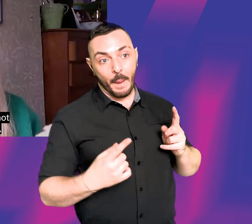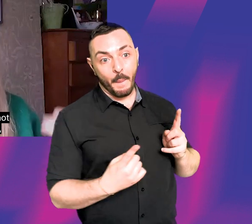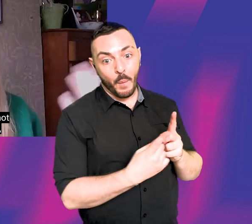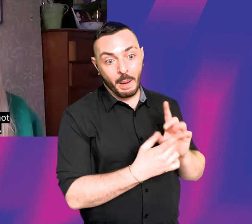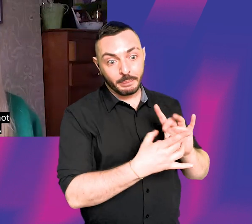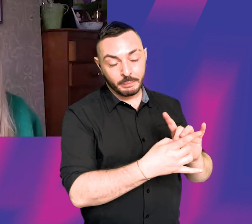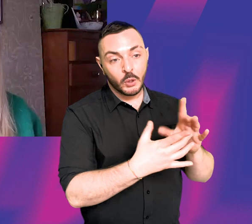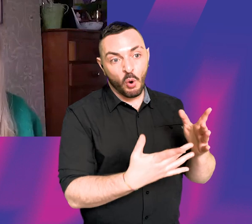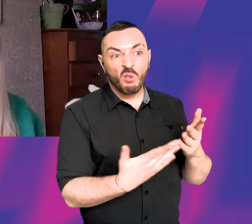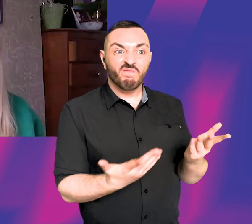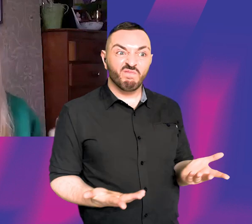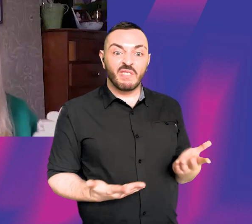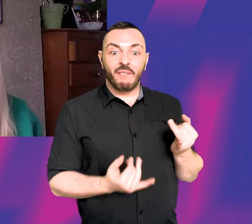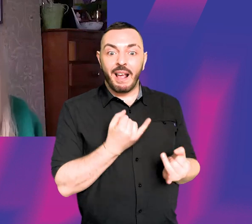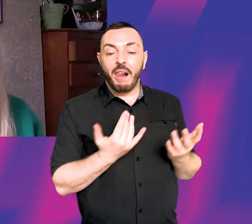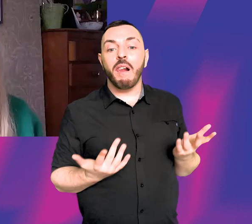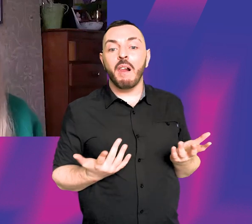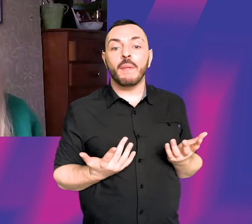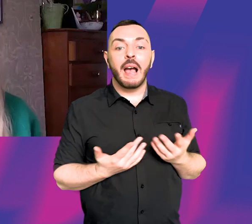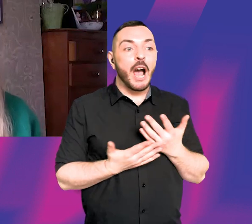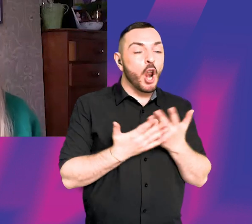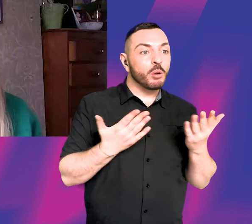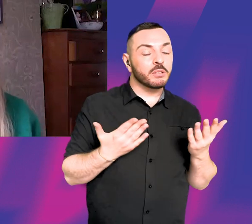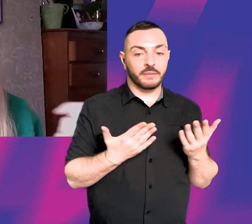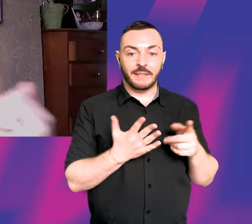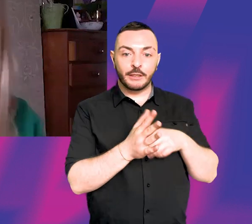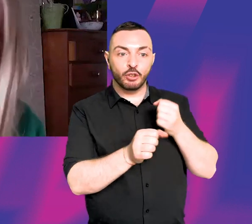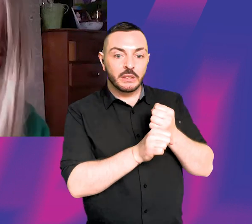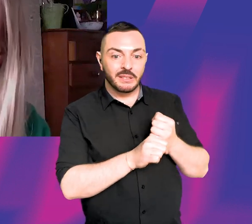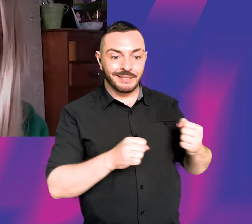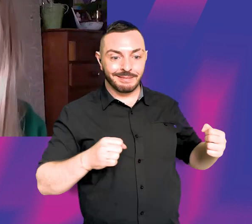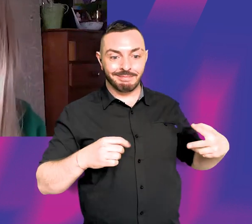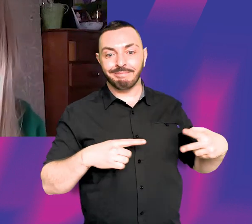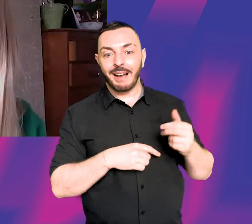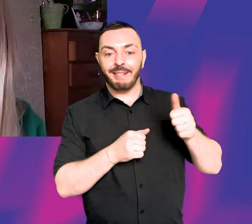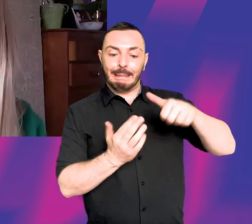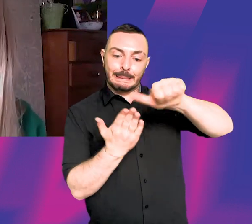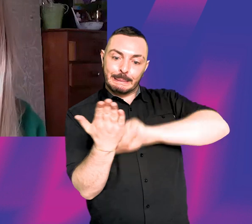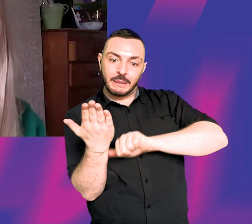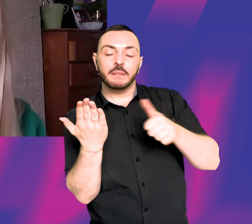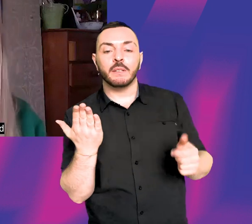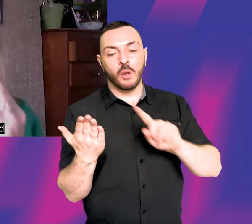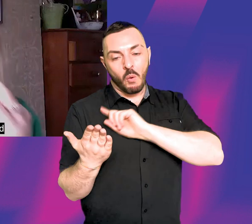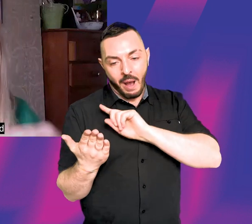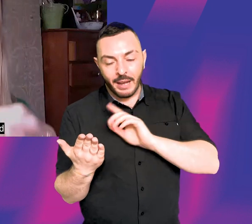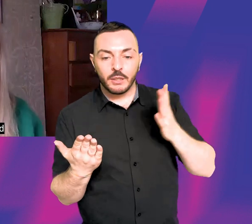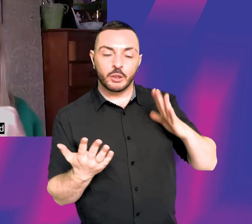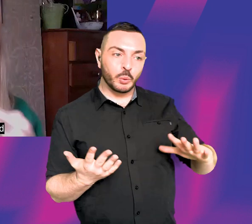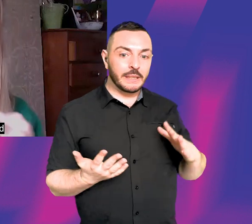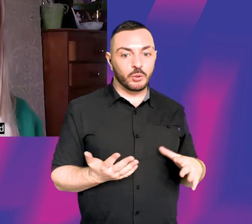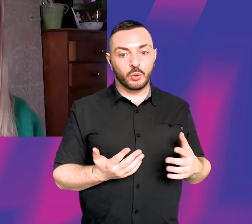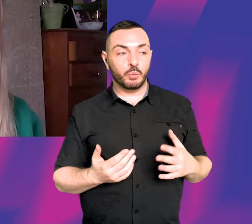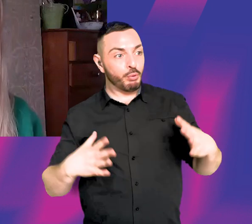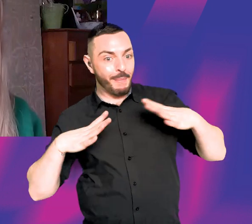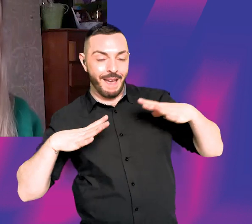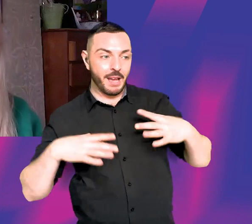particularly now, I think where a lot of agents are cutting their lists, you know. So I think you have to be you have to go into it